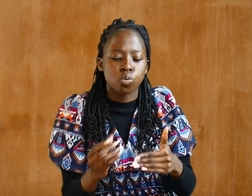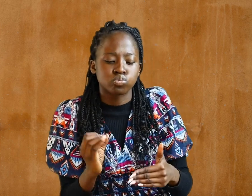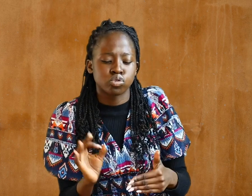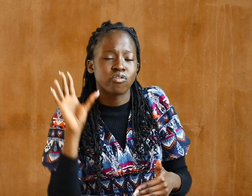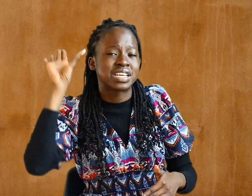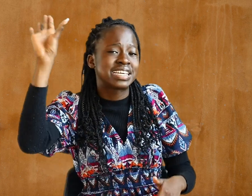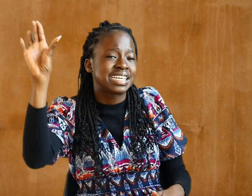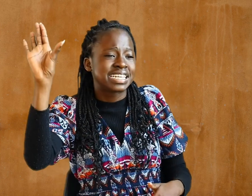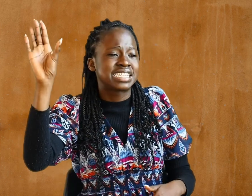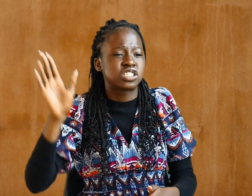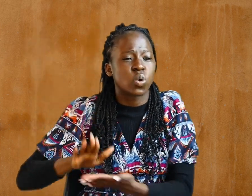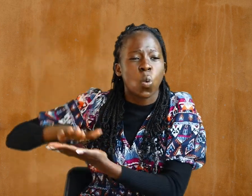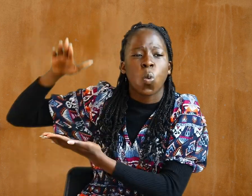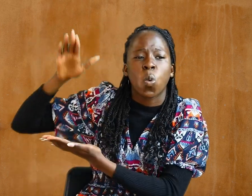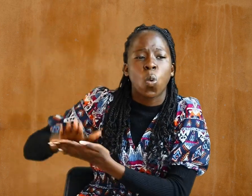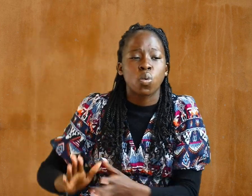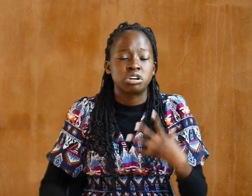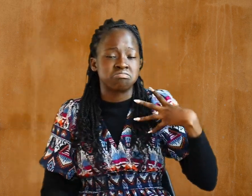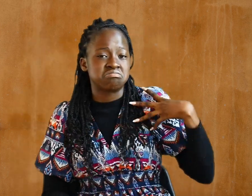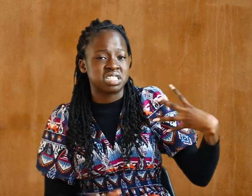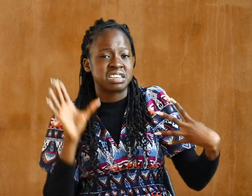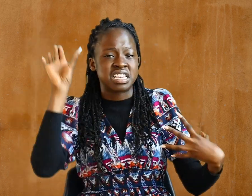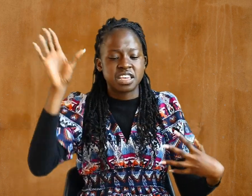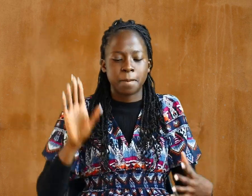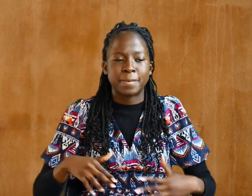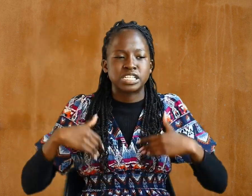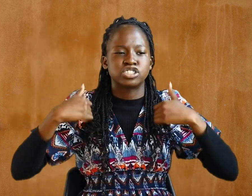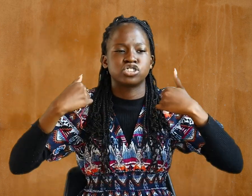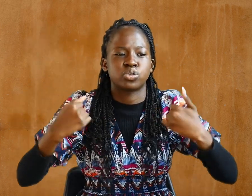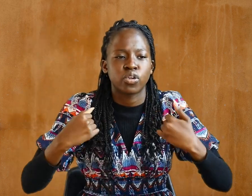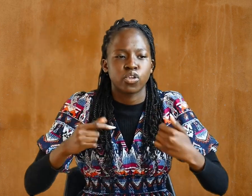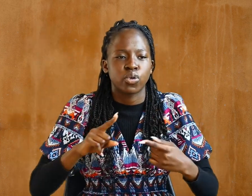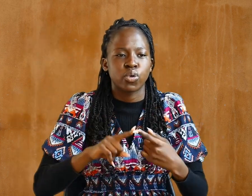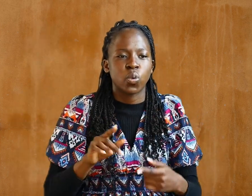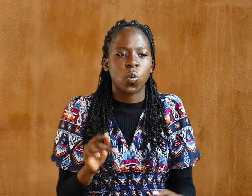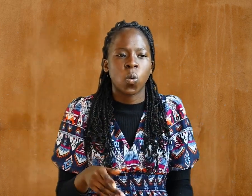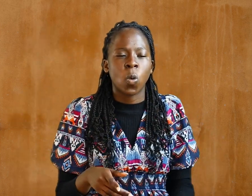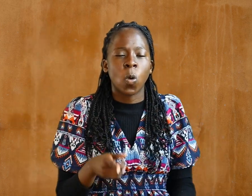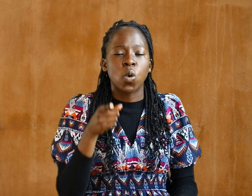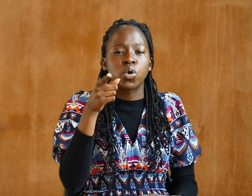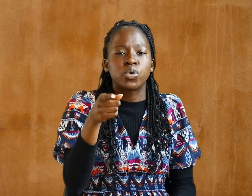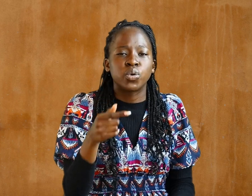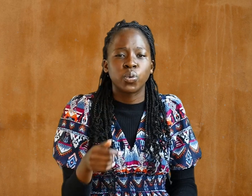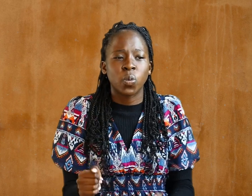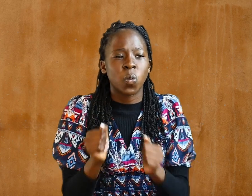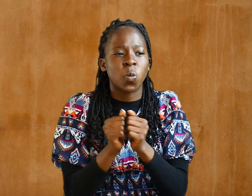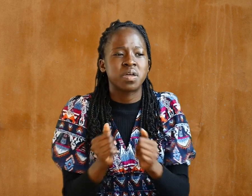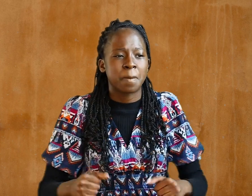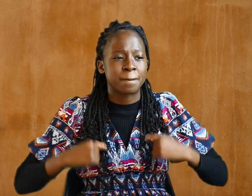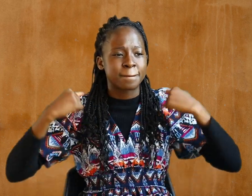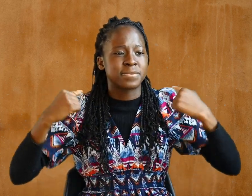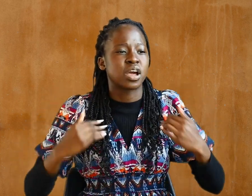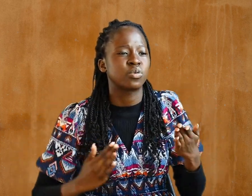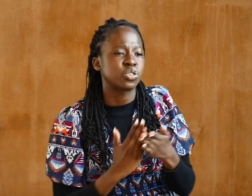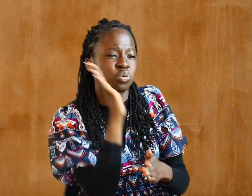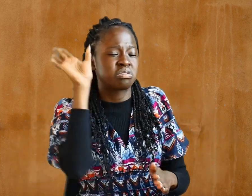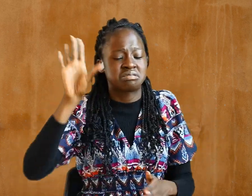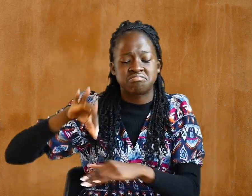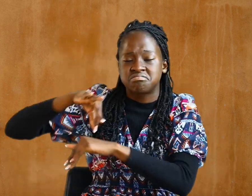he may strengthen you with power through his Spirit in your inner being, so that Christ may